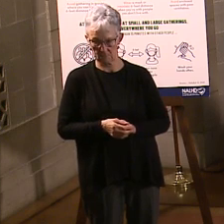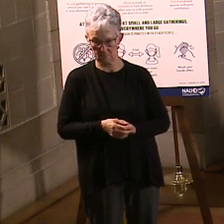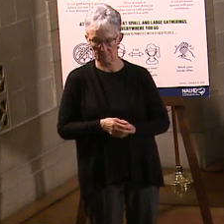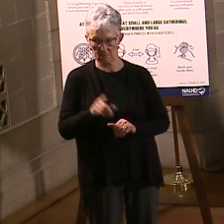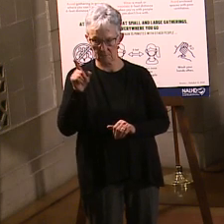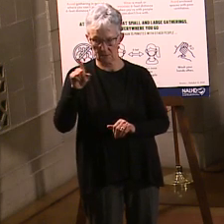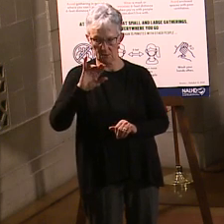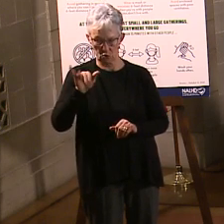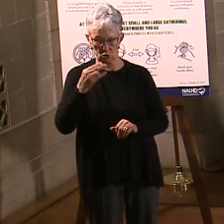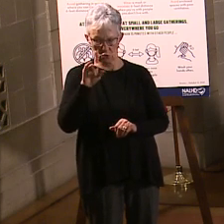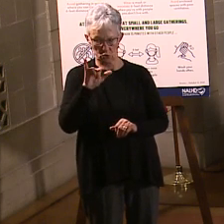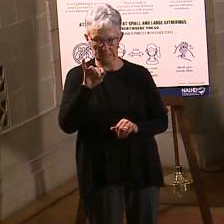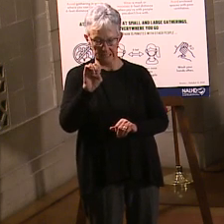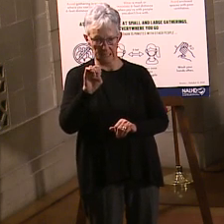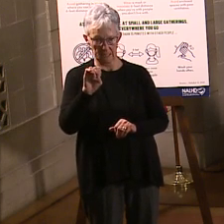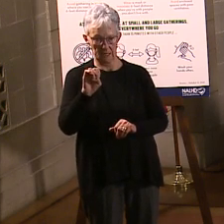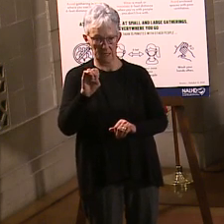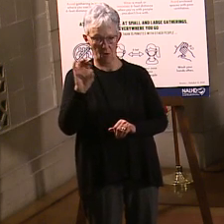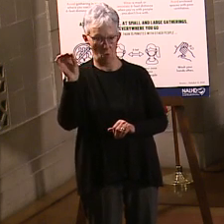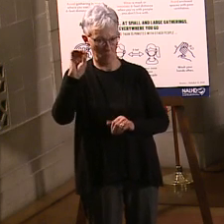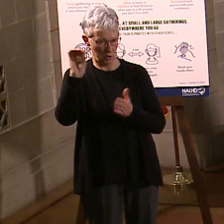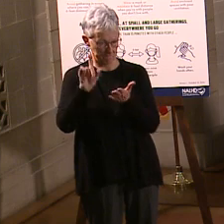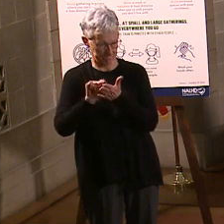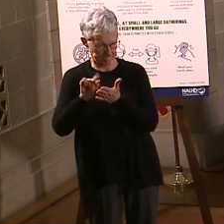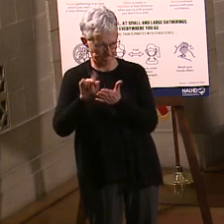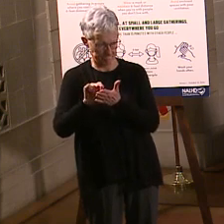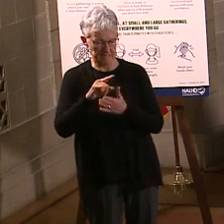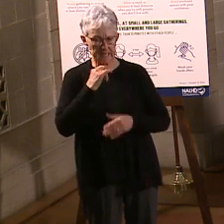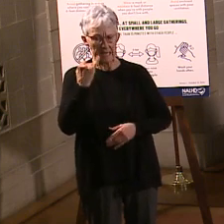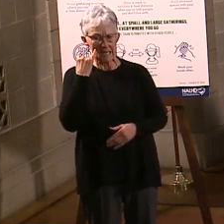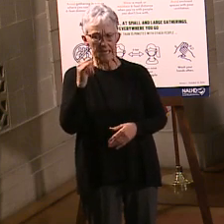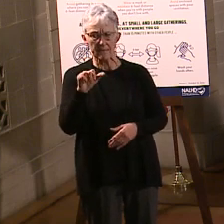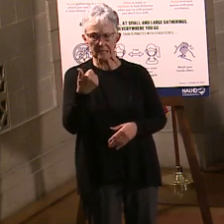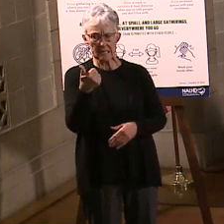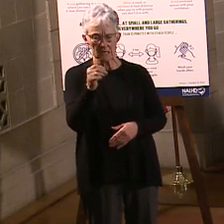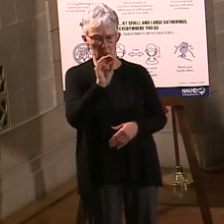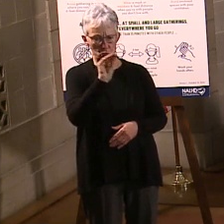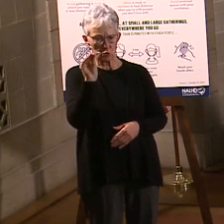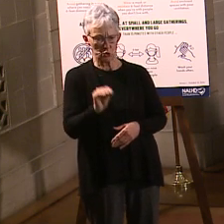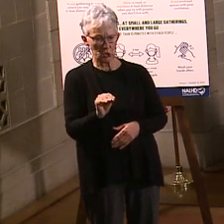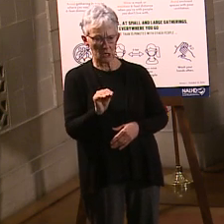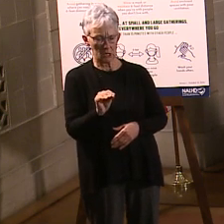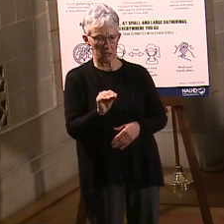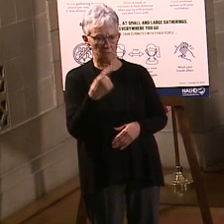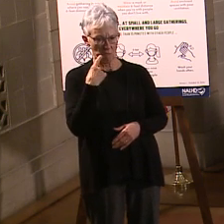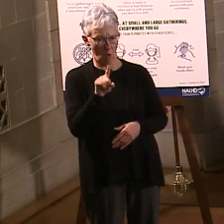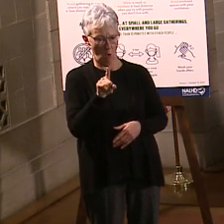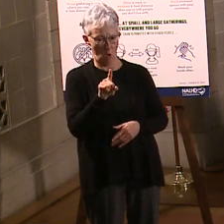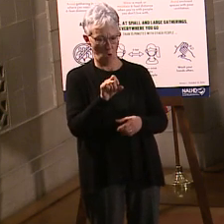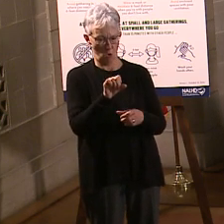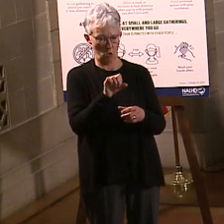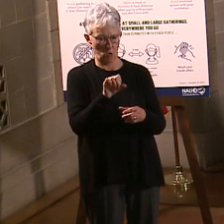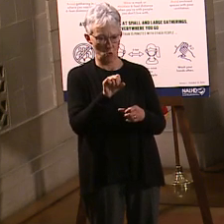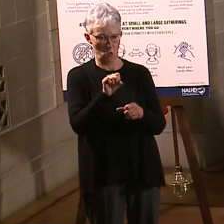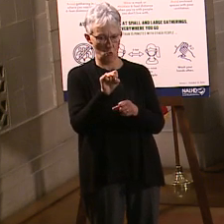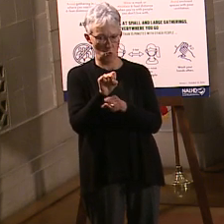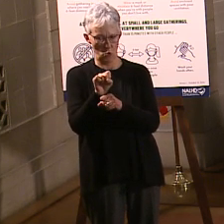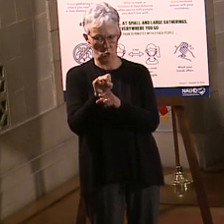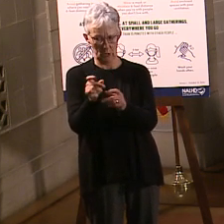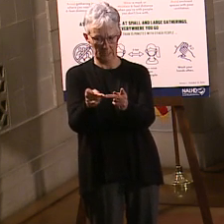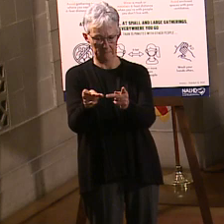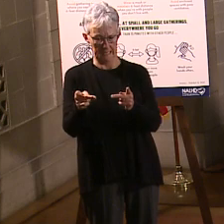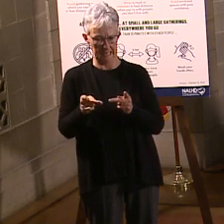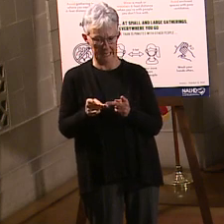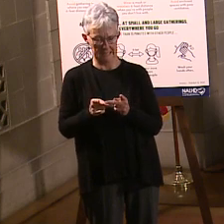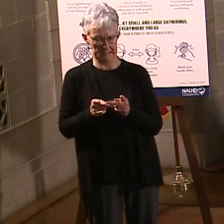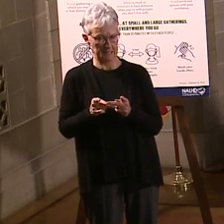So Julie at the World Herald wants to know that if 10% is being allowed to go to workplaces, what will those workplaces be?